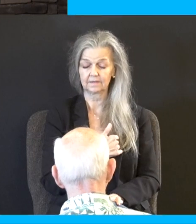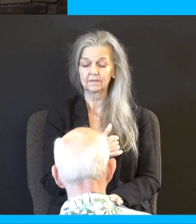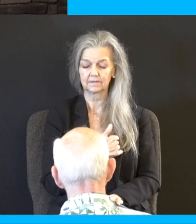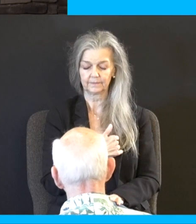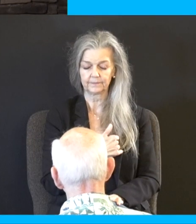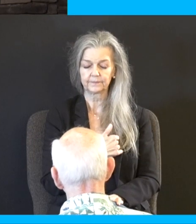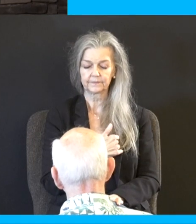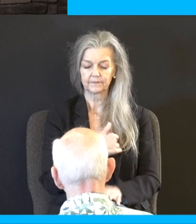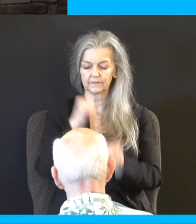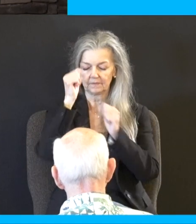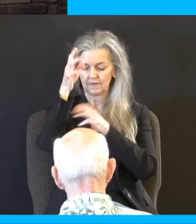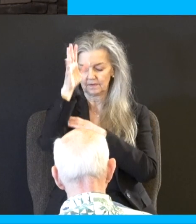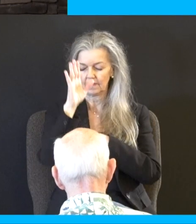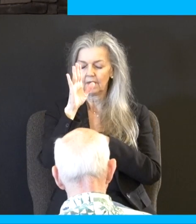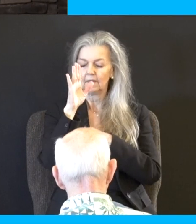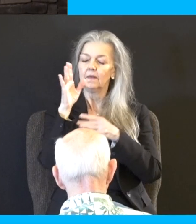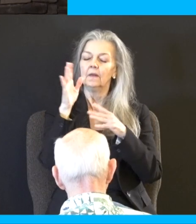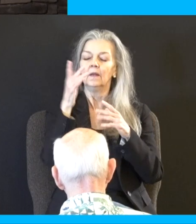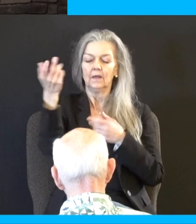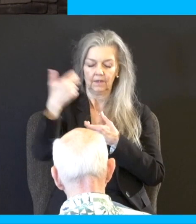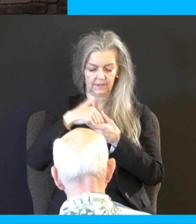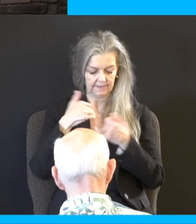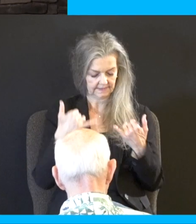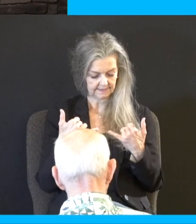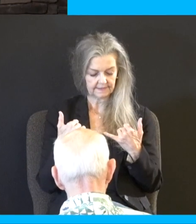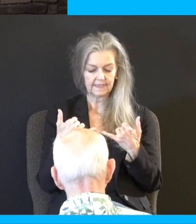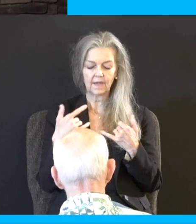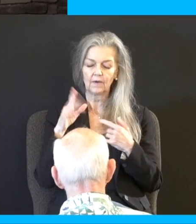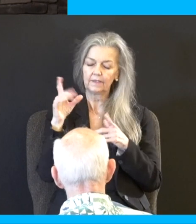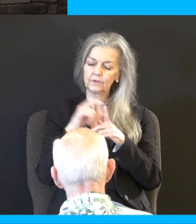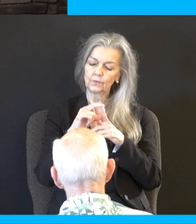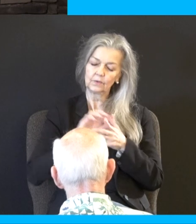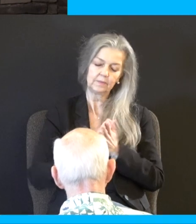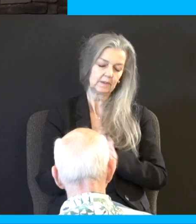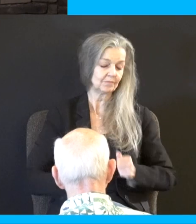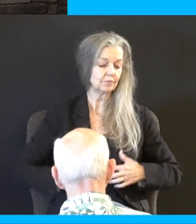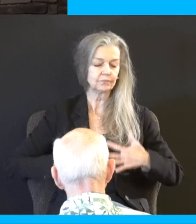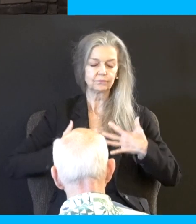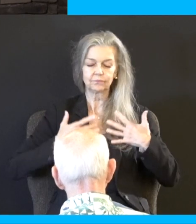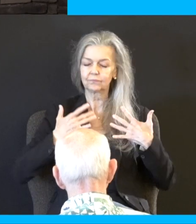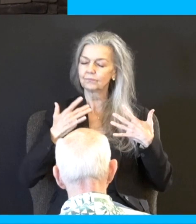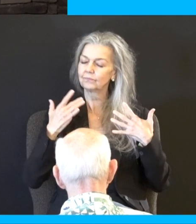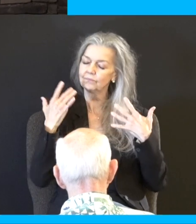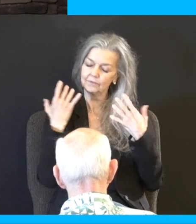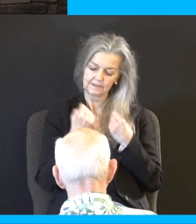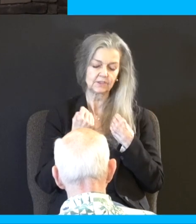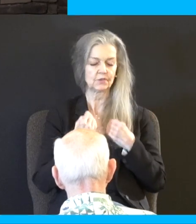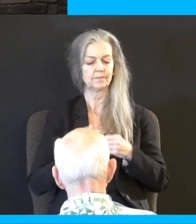So Father God, please be with us now in this service and let your word come alive to every heart that's here and every heart that's listening. And draw